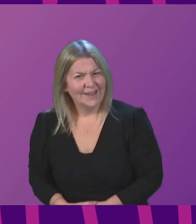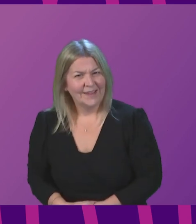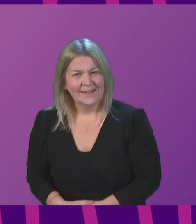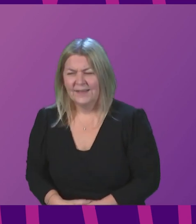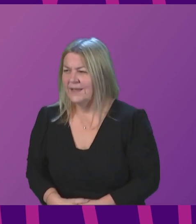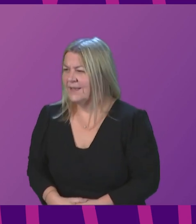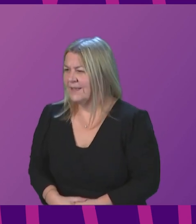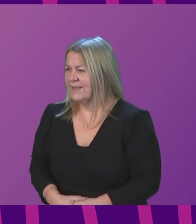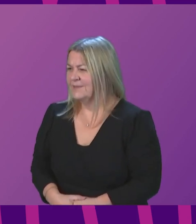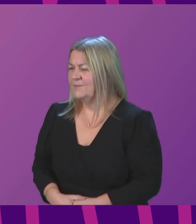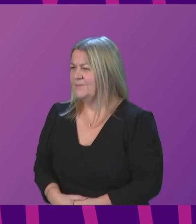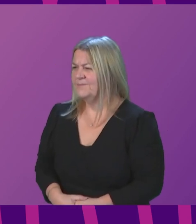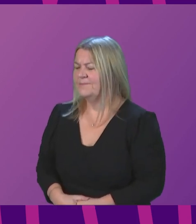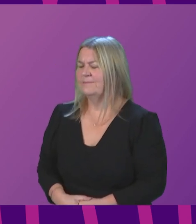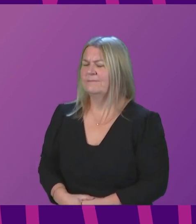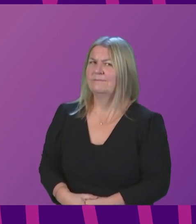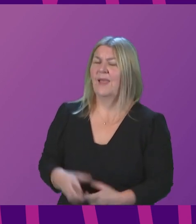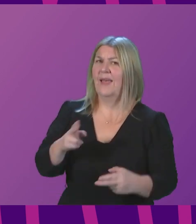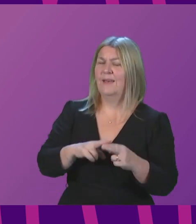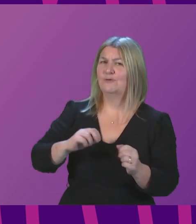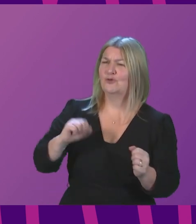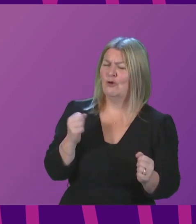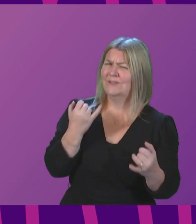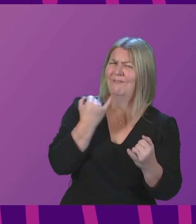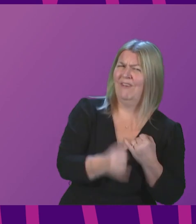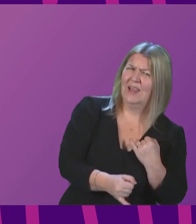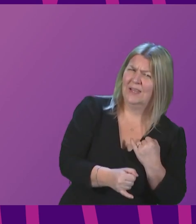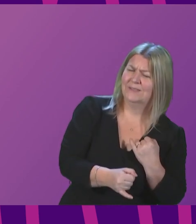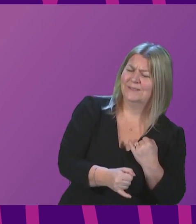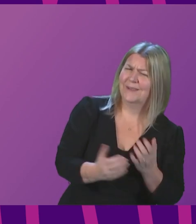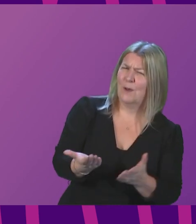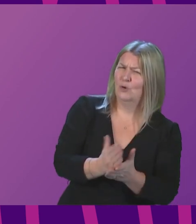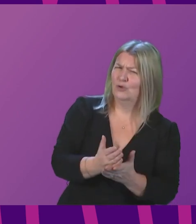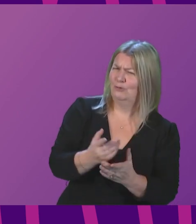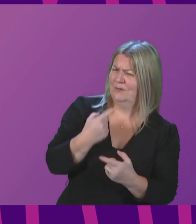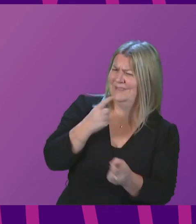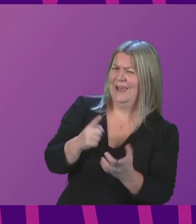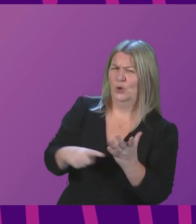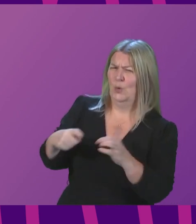Government is failing on climate change, I am not sure what that says about the UK Government, since we are further ahead, I think, than them.